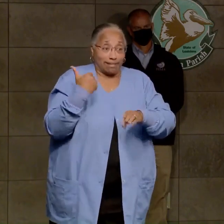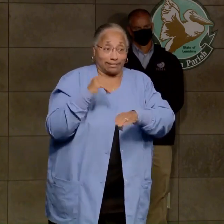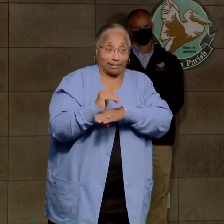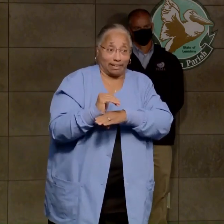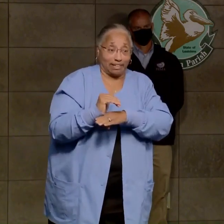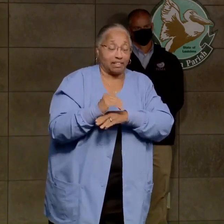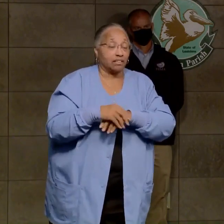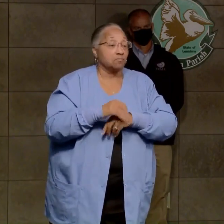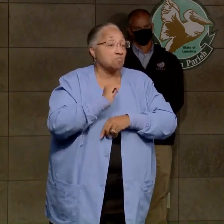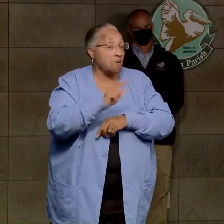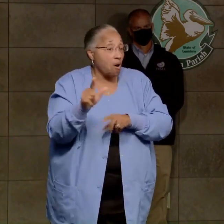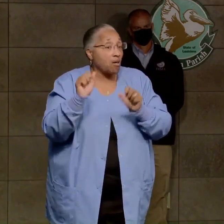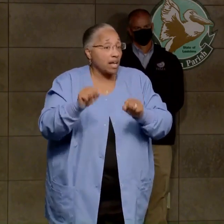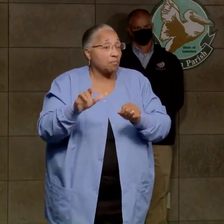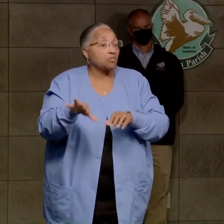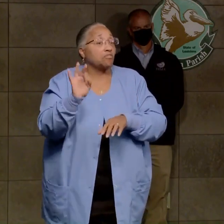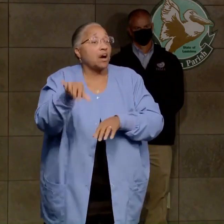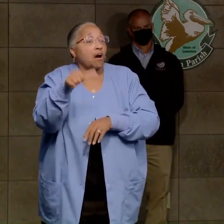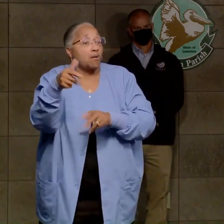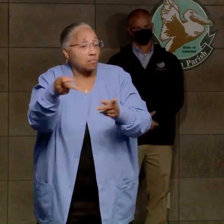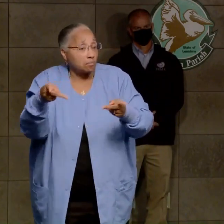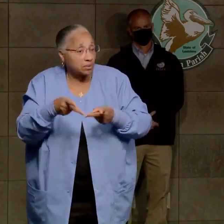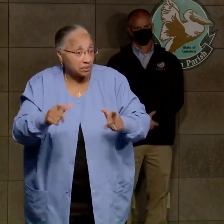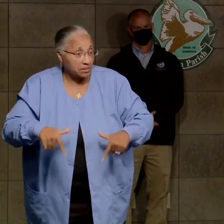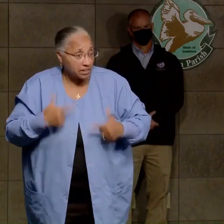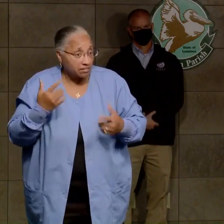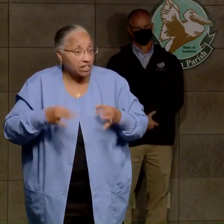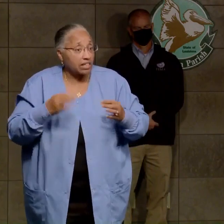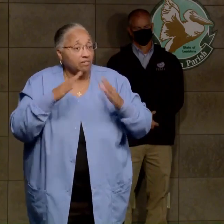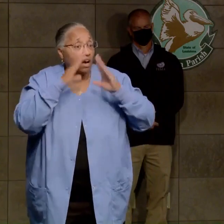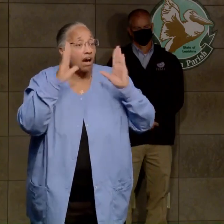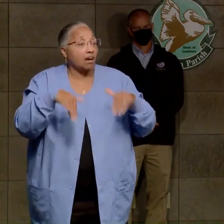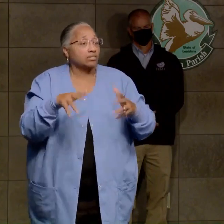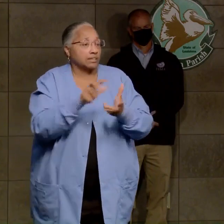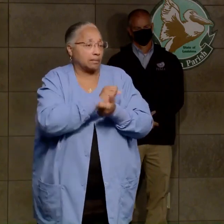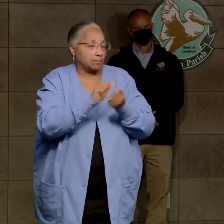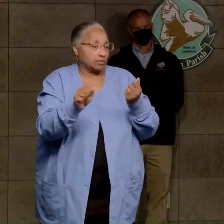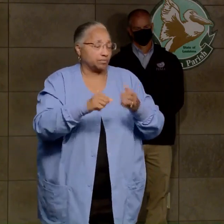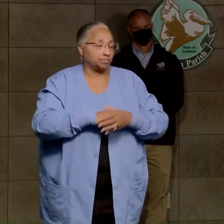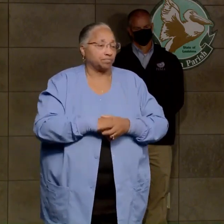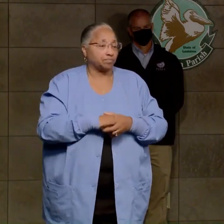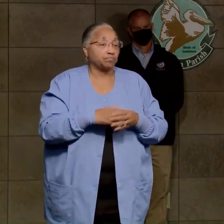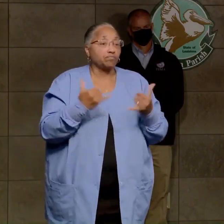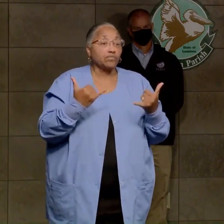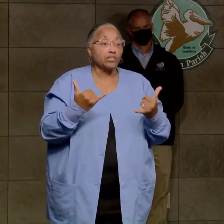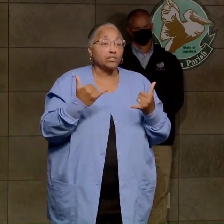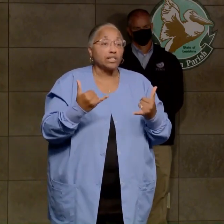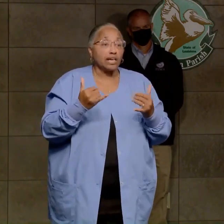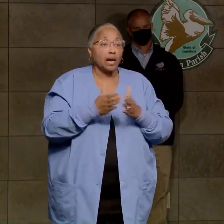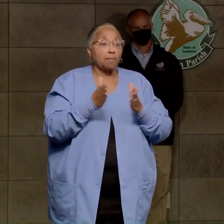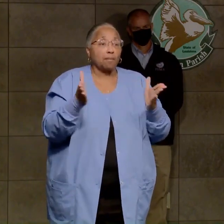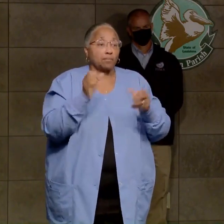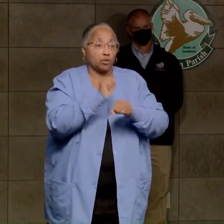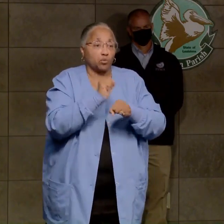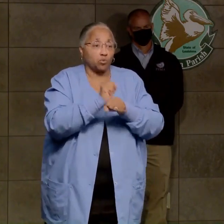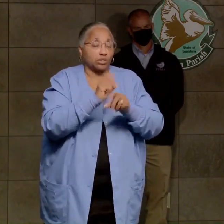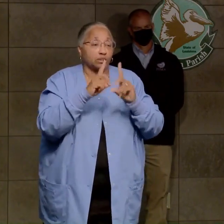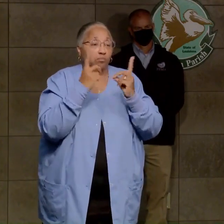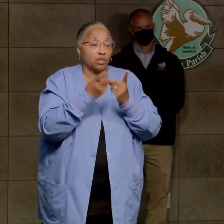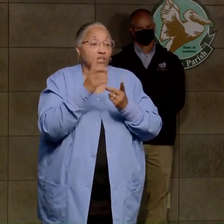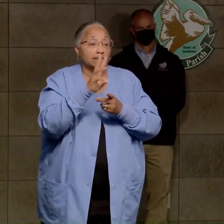to find other places to stay if their house was damaged. Today our Publix Work Department in Jefferson Parish have